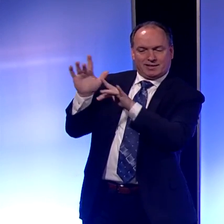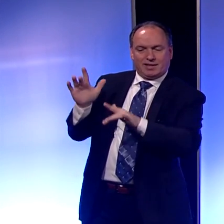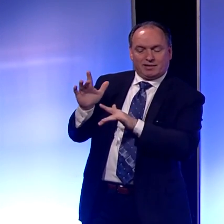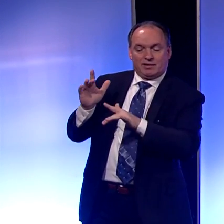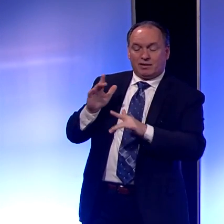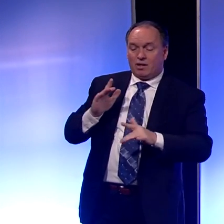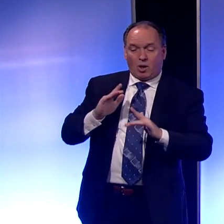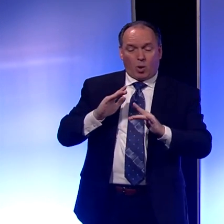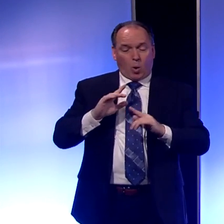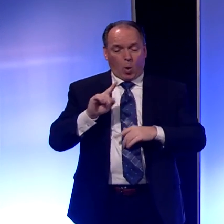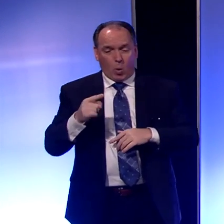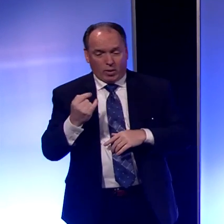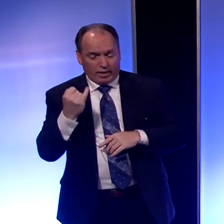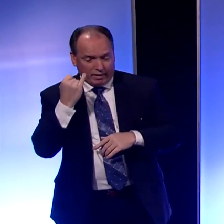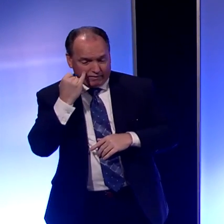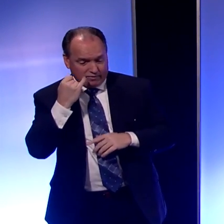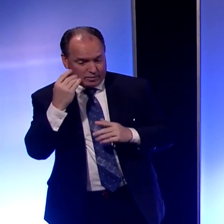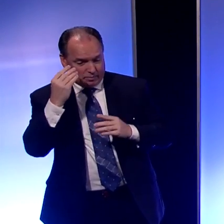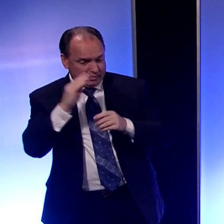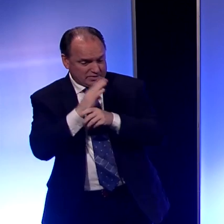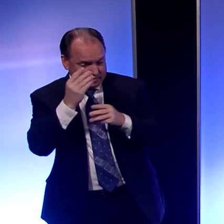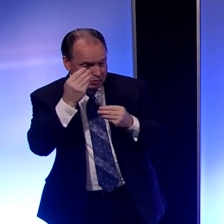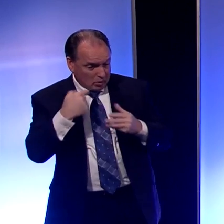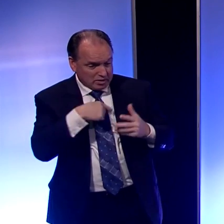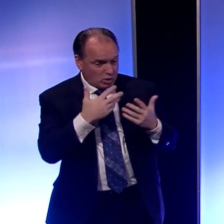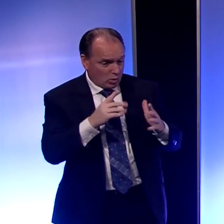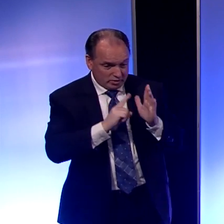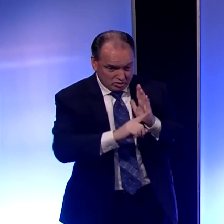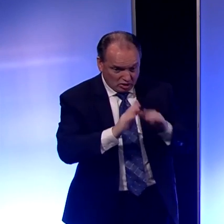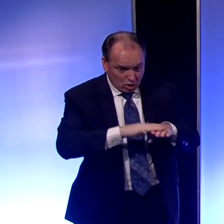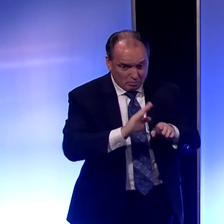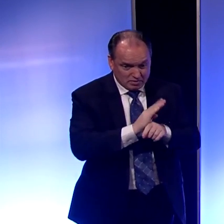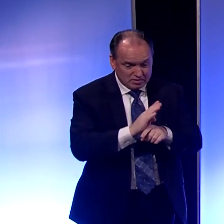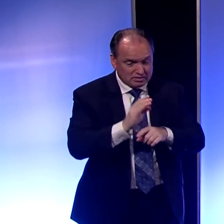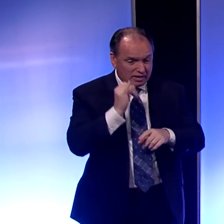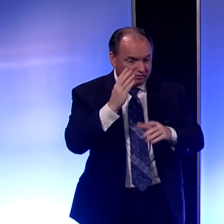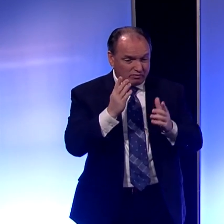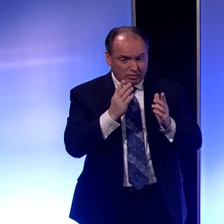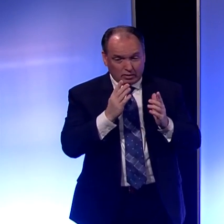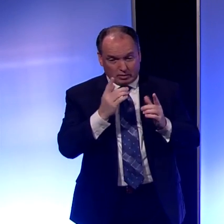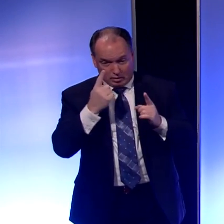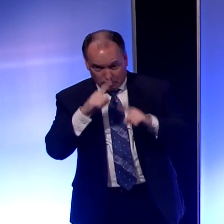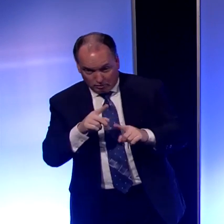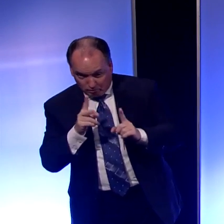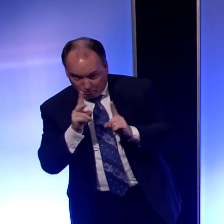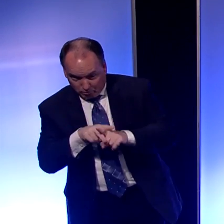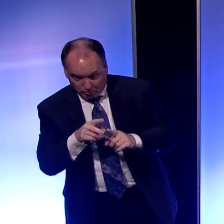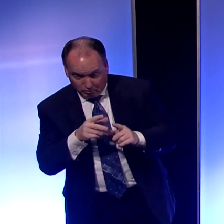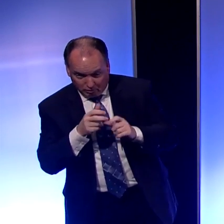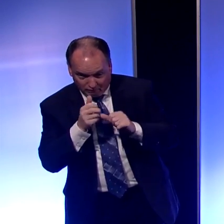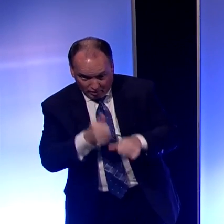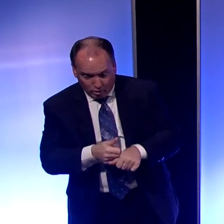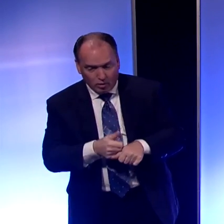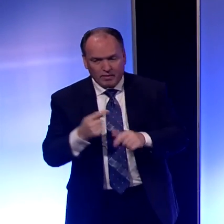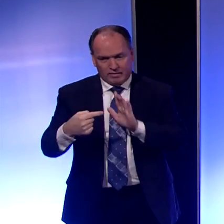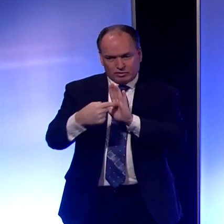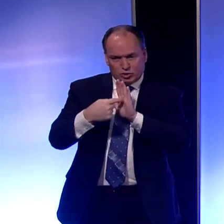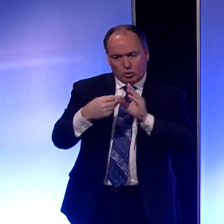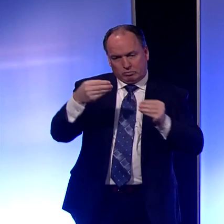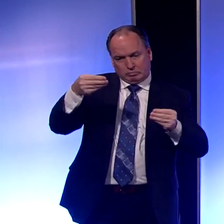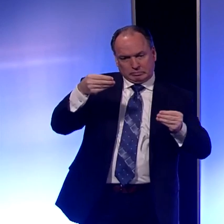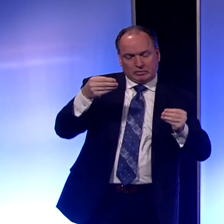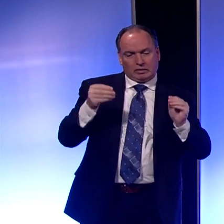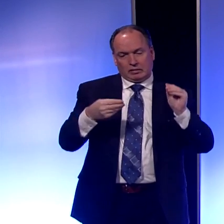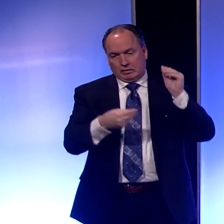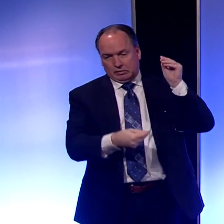a waiver is if they have told us. So we have gone out to check on some businesses regarding compliance, and they have shown us their waiver that they have